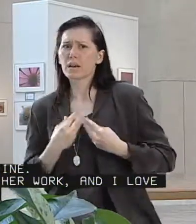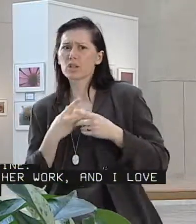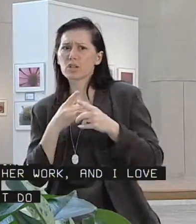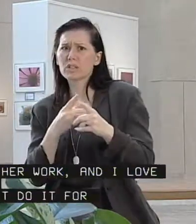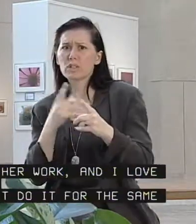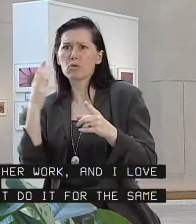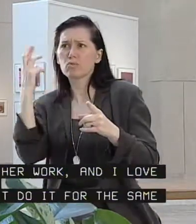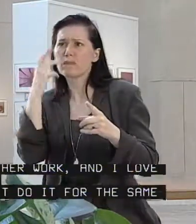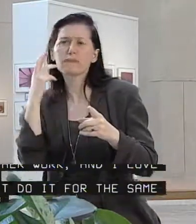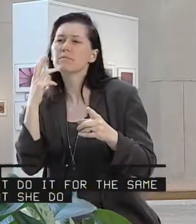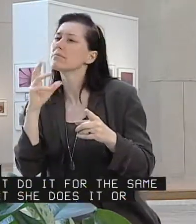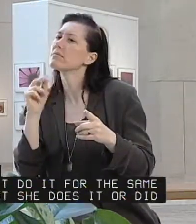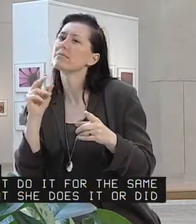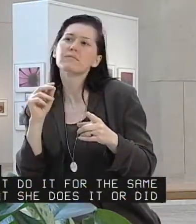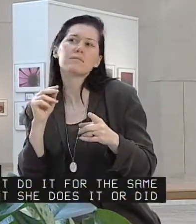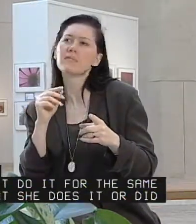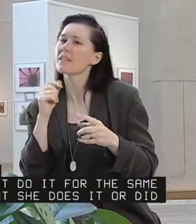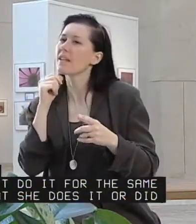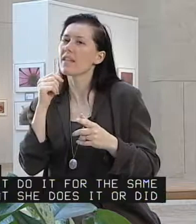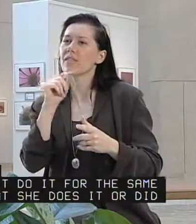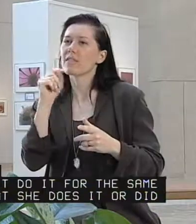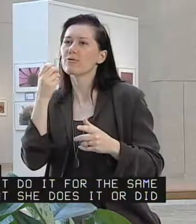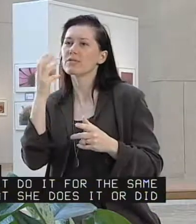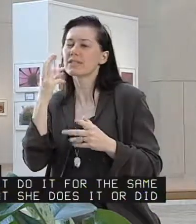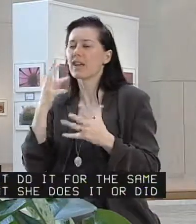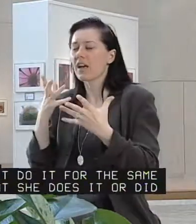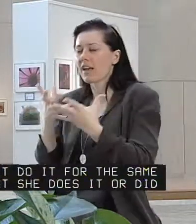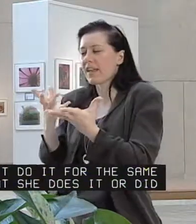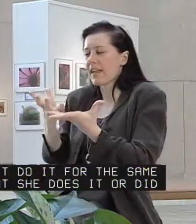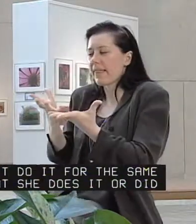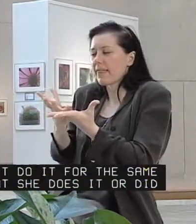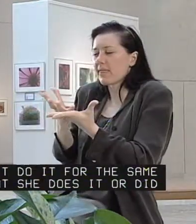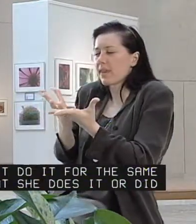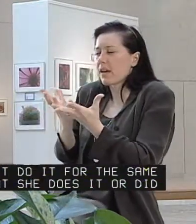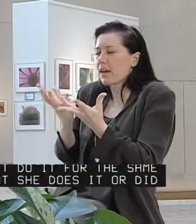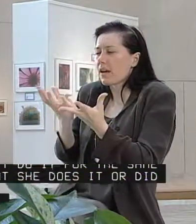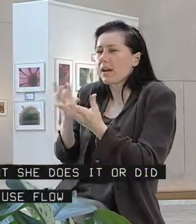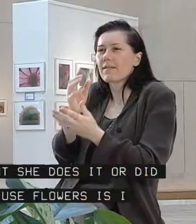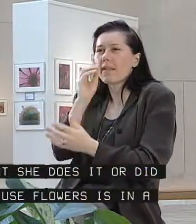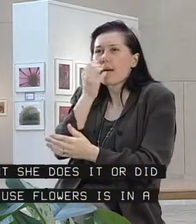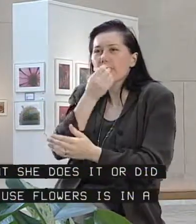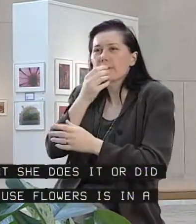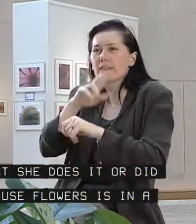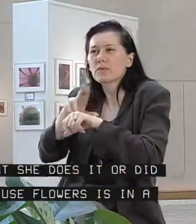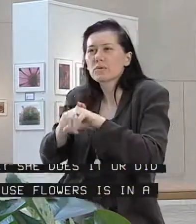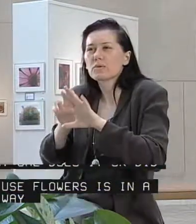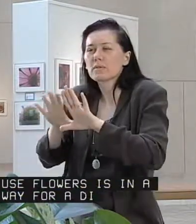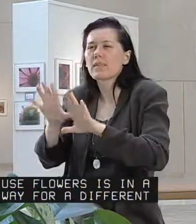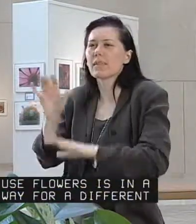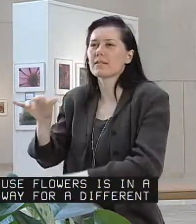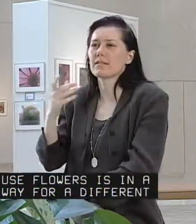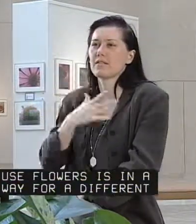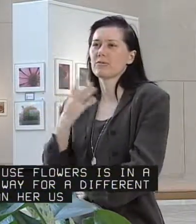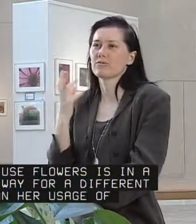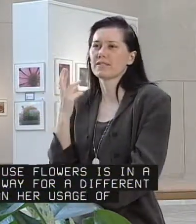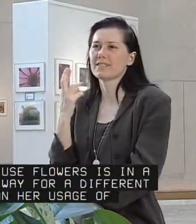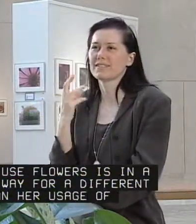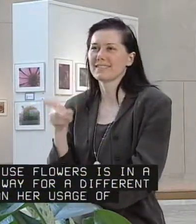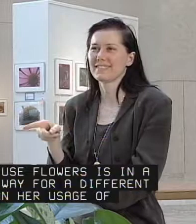I don't do it for the same reason that she does it or did it. The way I use flowers is in a different way for a different reason than her usage